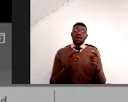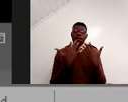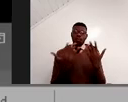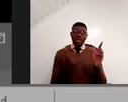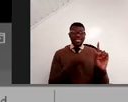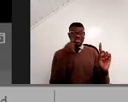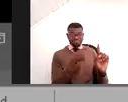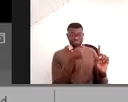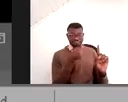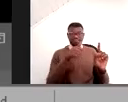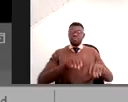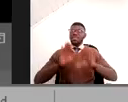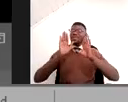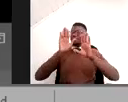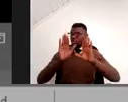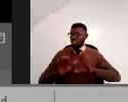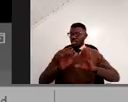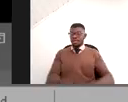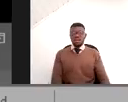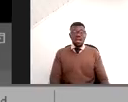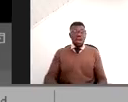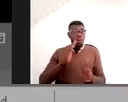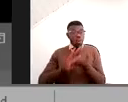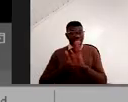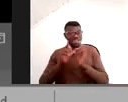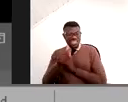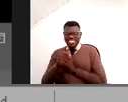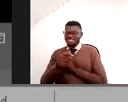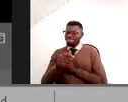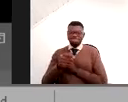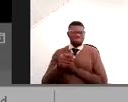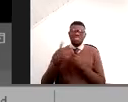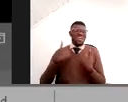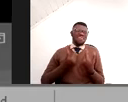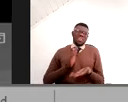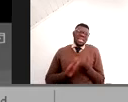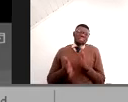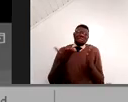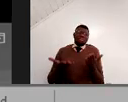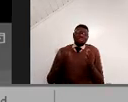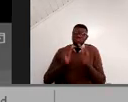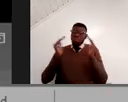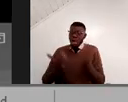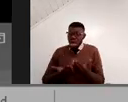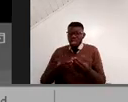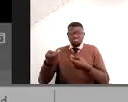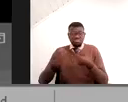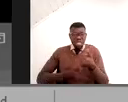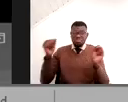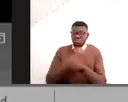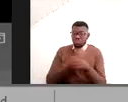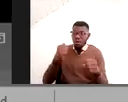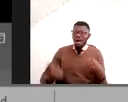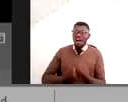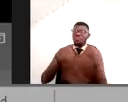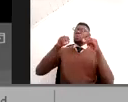speaking, this is a given. Without that, you don't have any place in this modern world anymore. If your quality is in